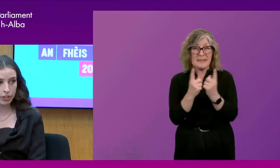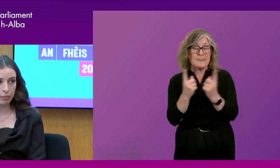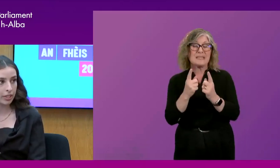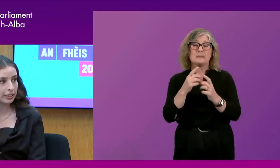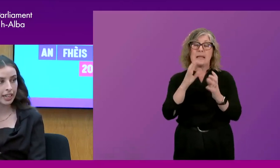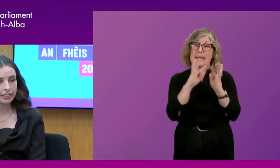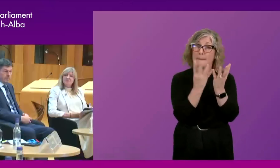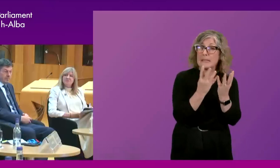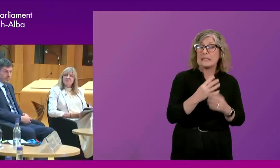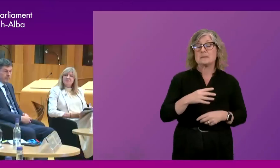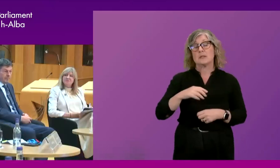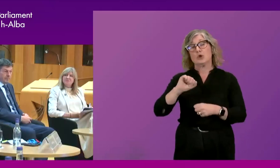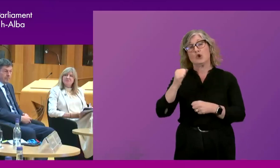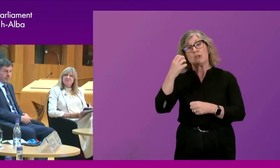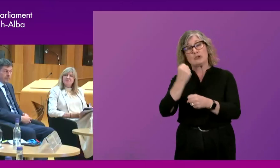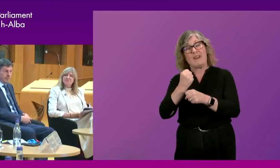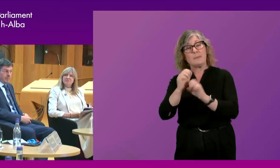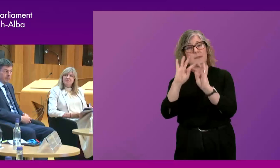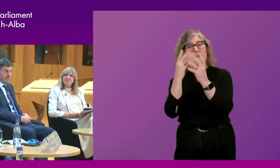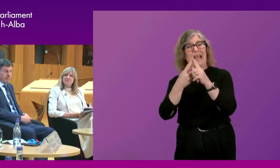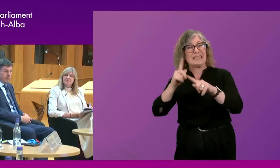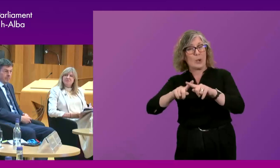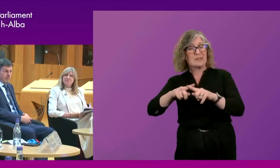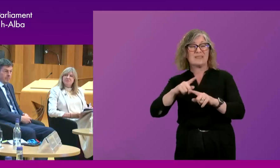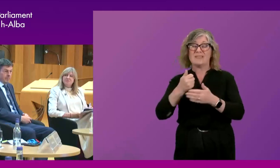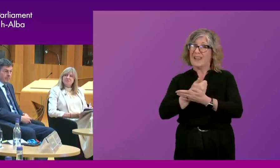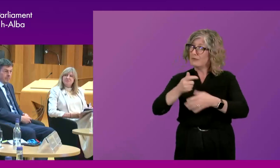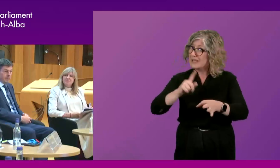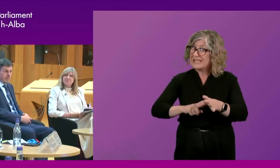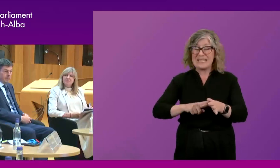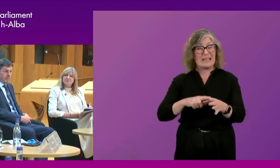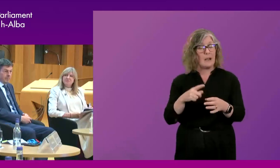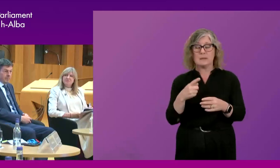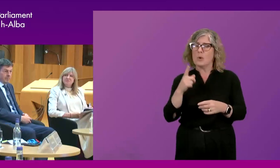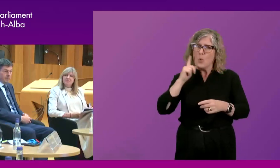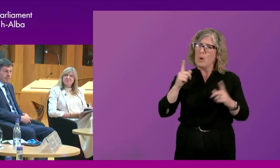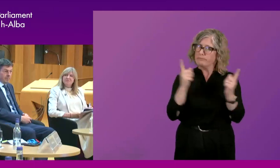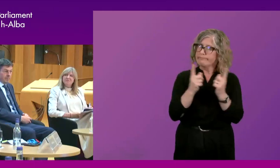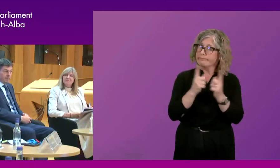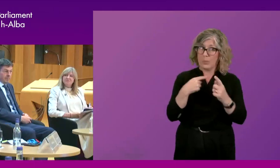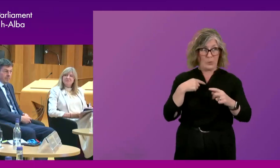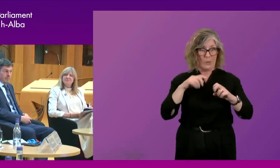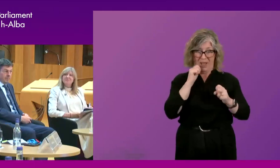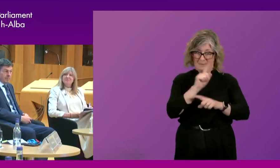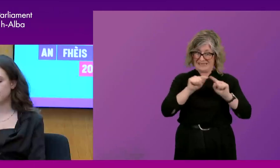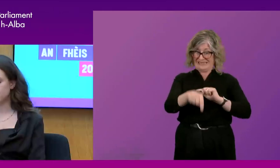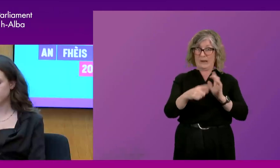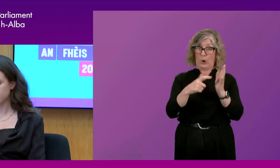with Scottish Government execs every year. We're about to hold yet another sitting in this very chamber in October.